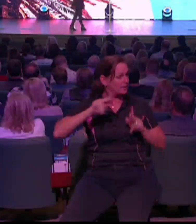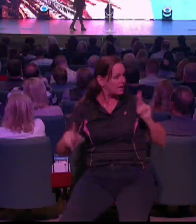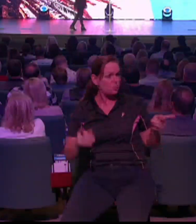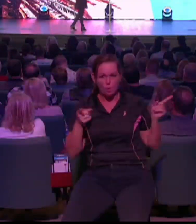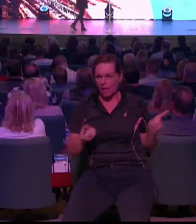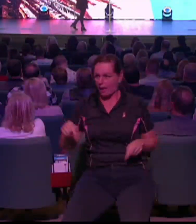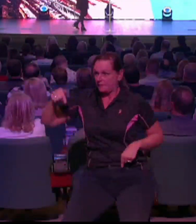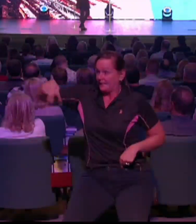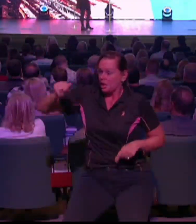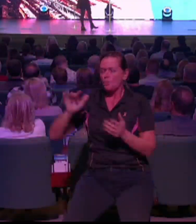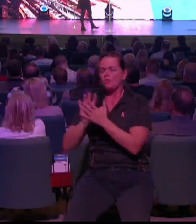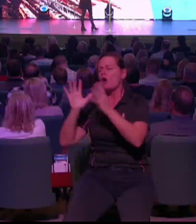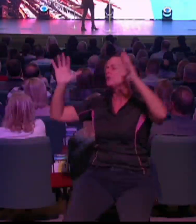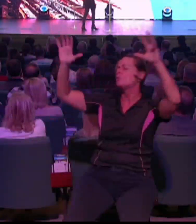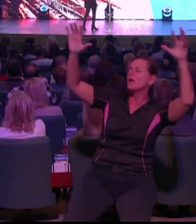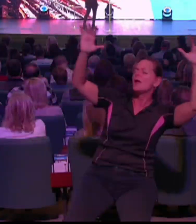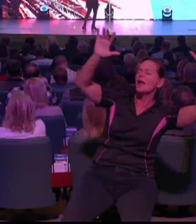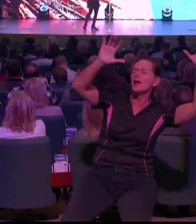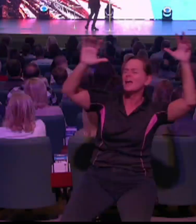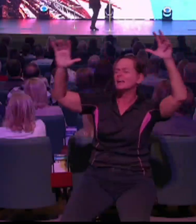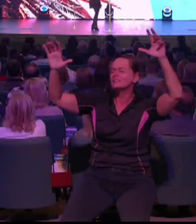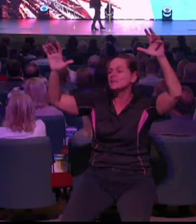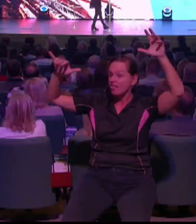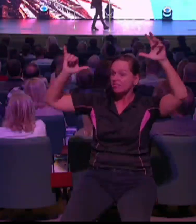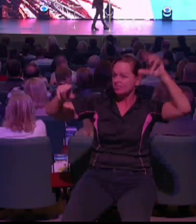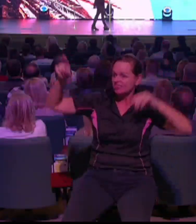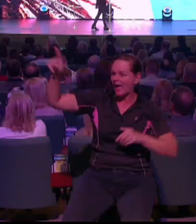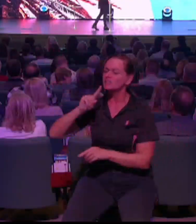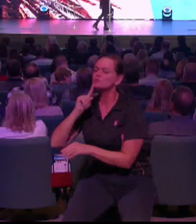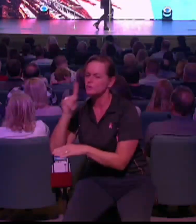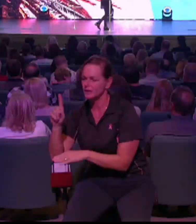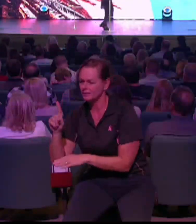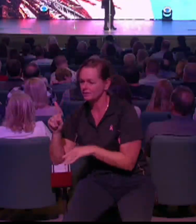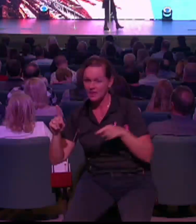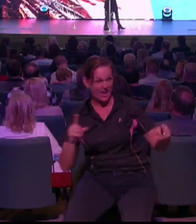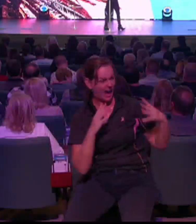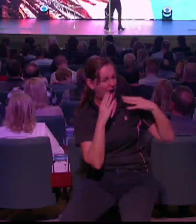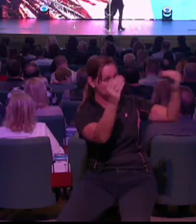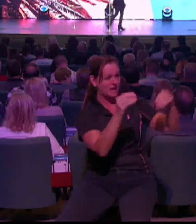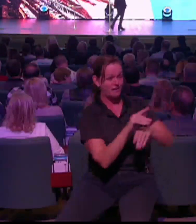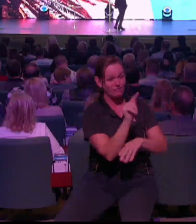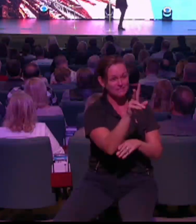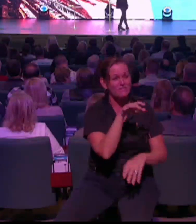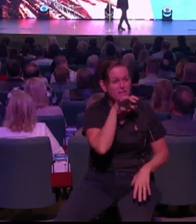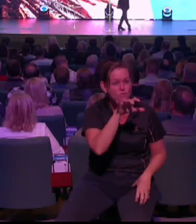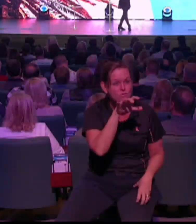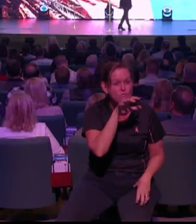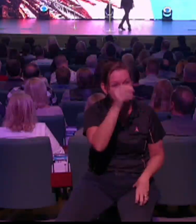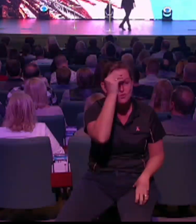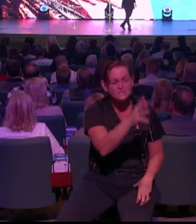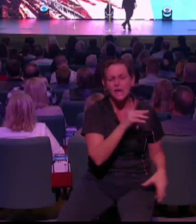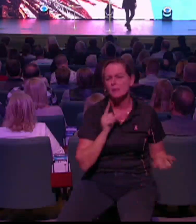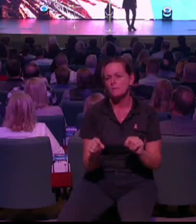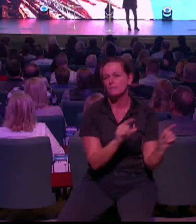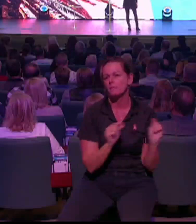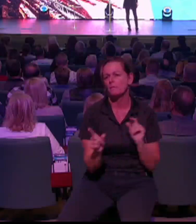what I see out there, I'm going to prophesy. I'm going to prophesy. I'm not going to allow nonsense to be the heritage of my